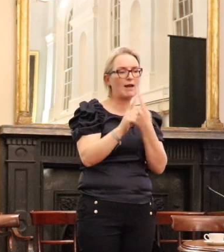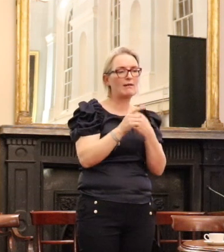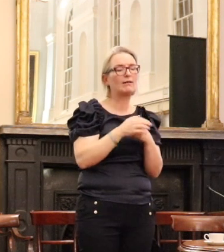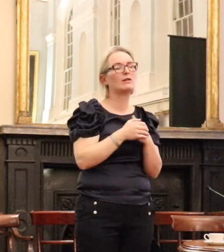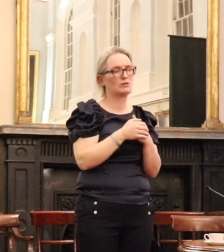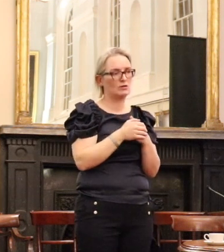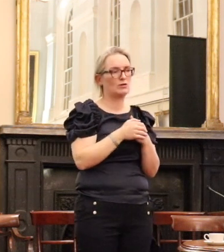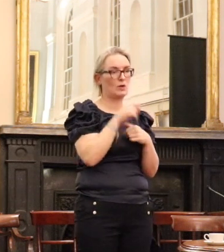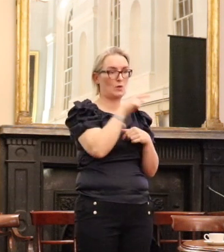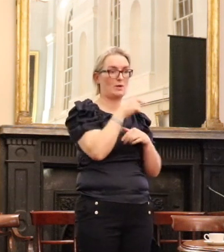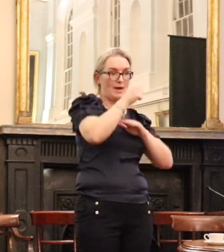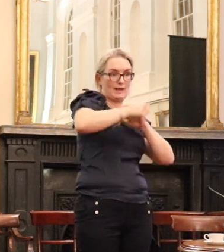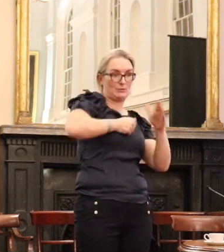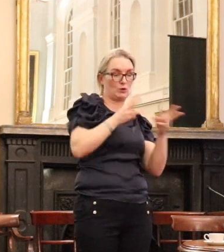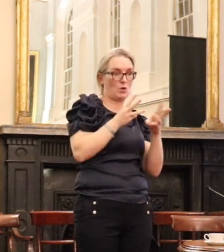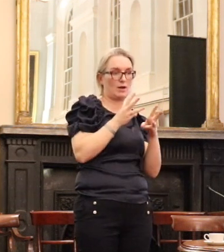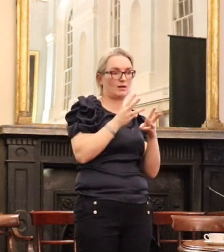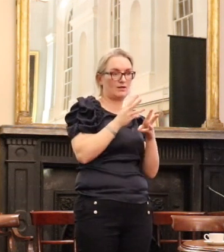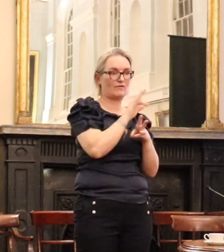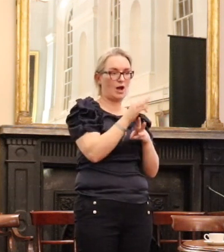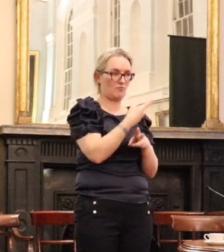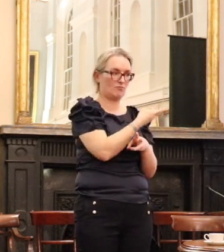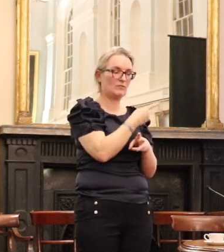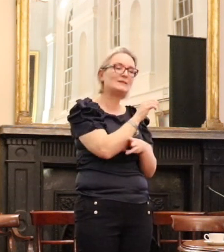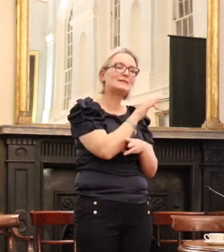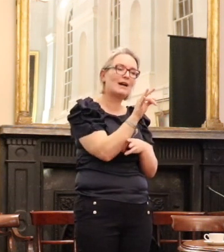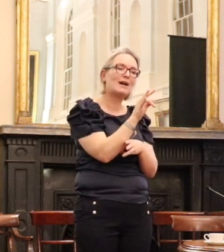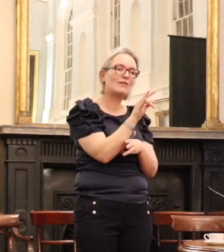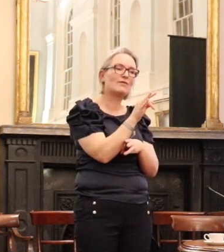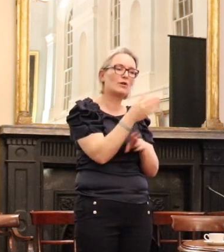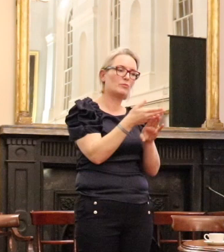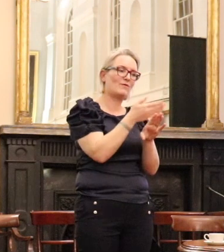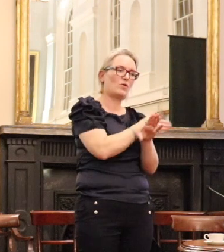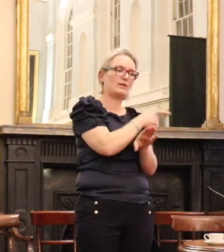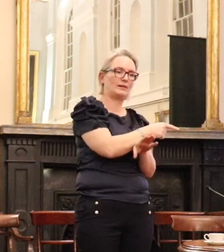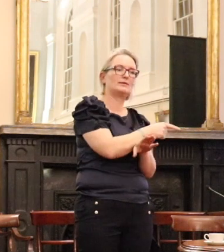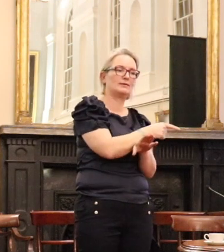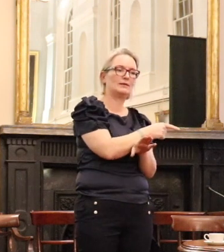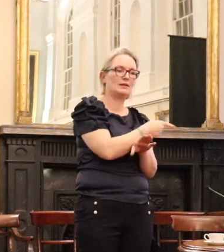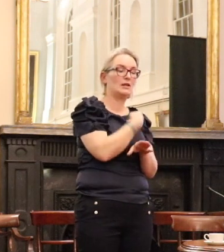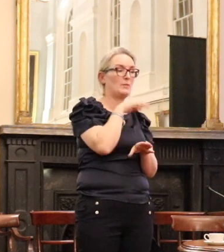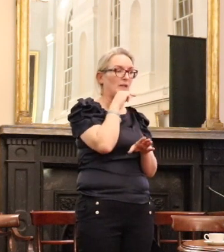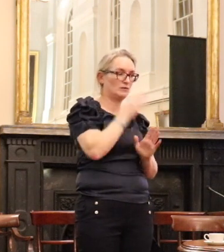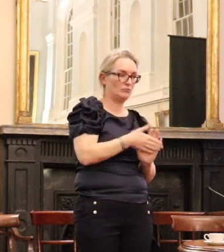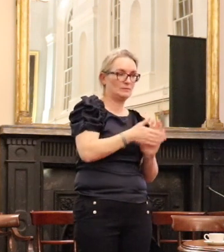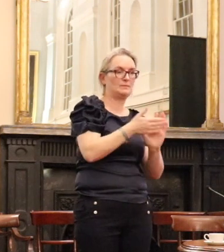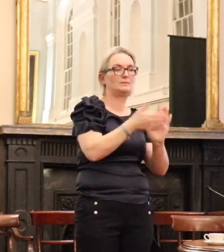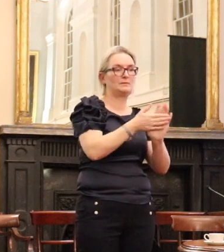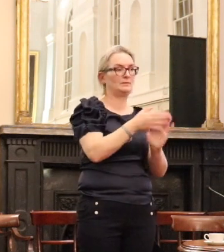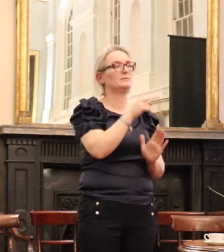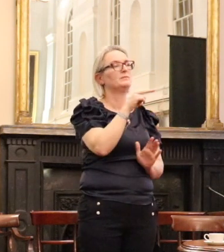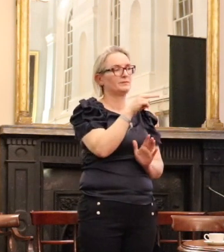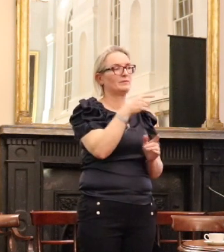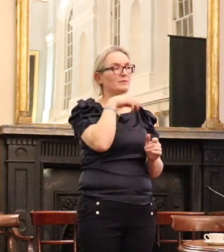and the expert work of the staff which had preceded those decades Noli